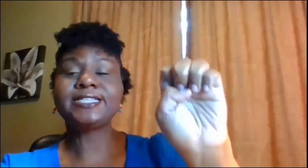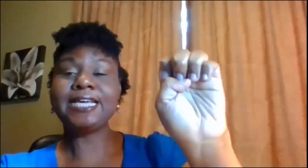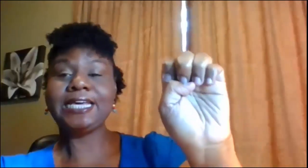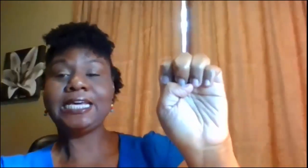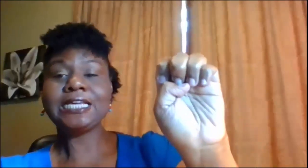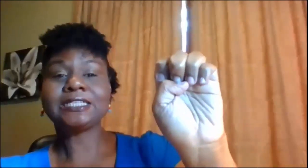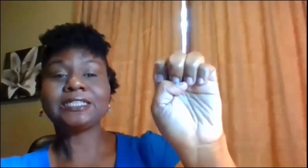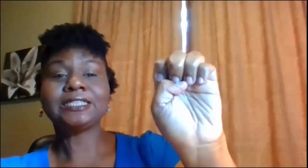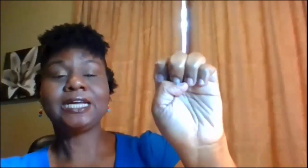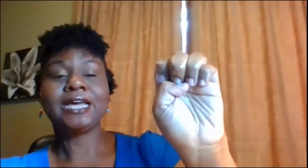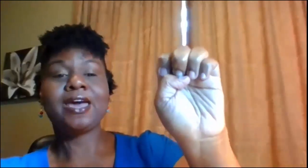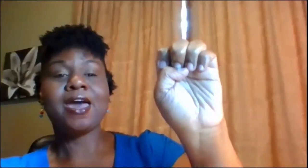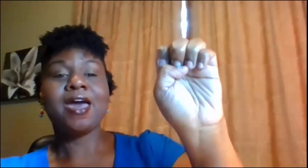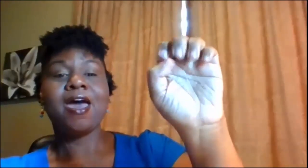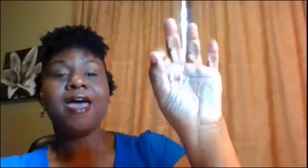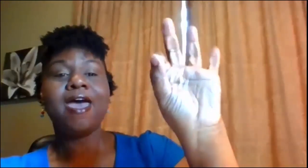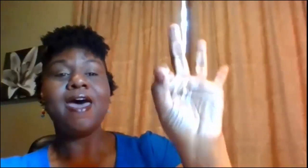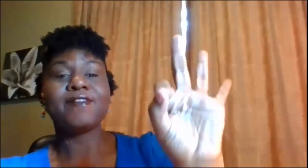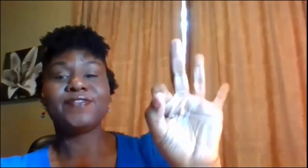is E F